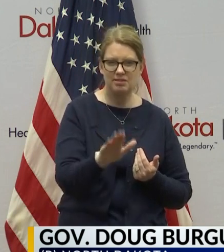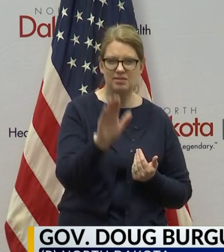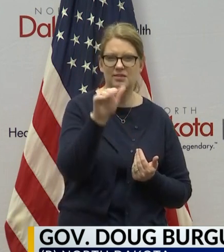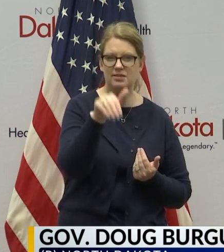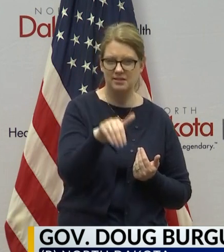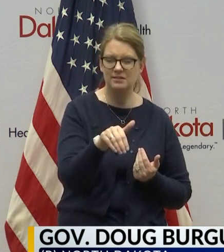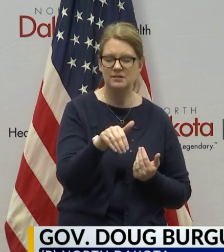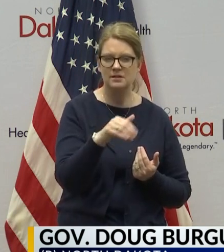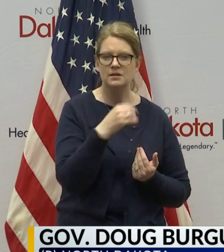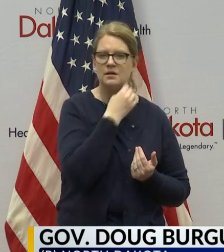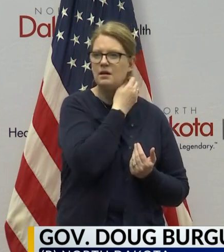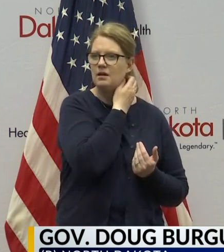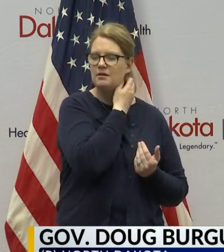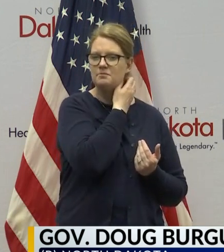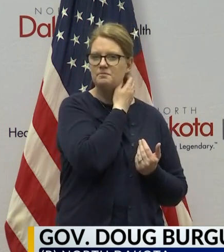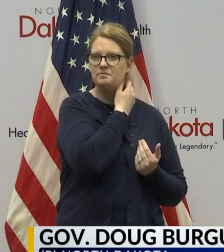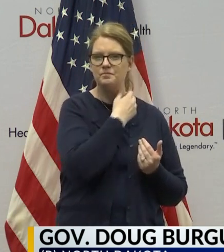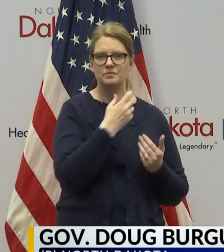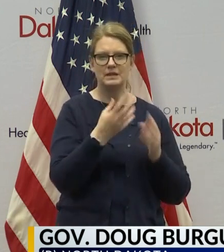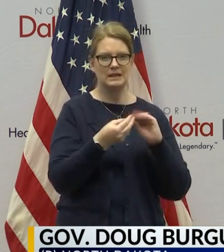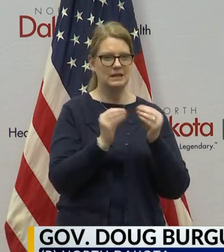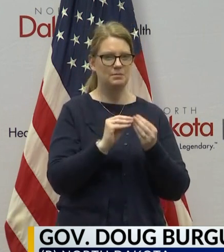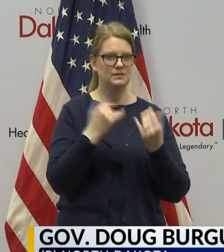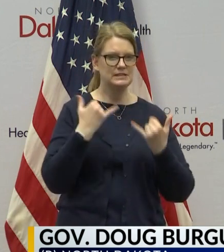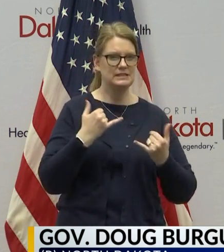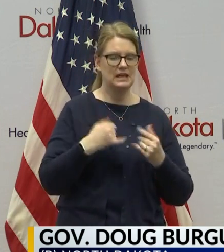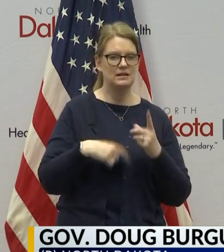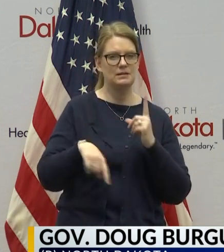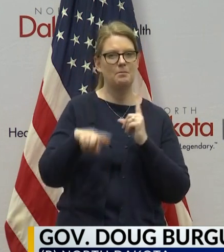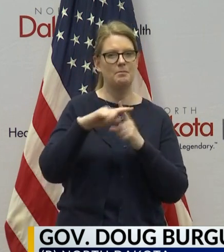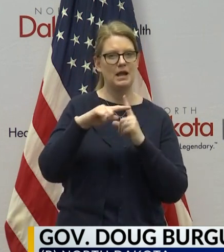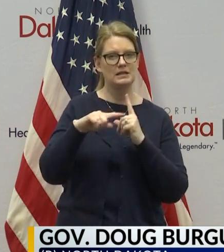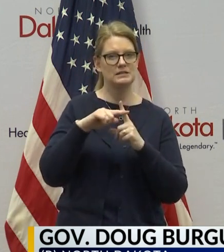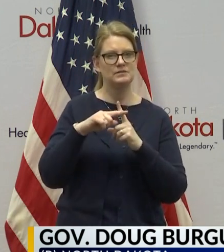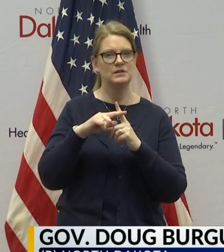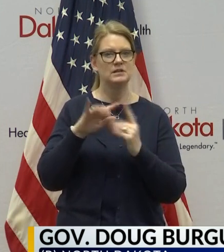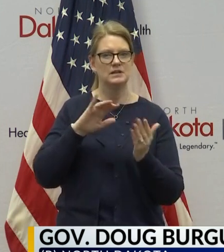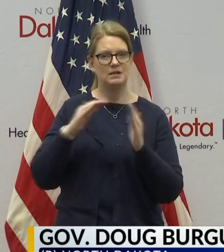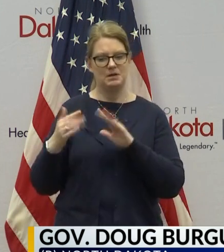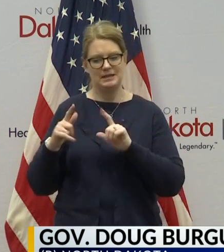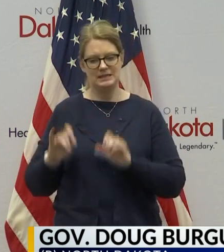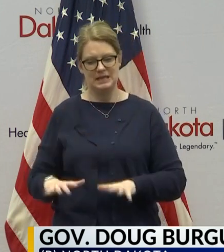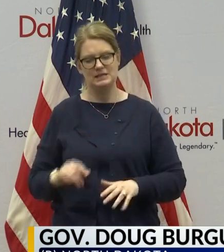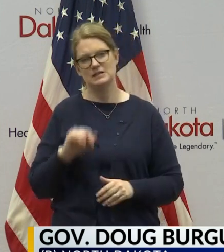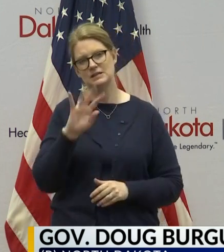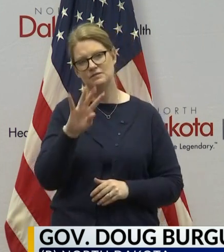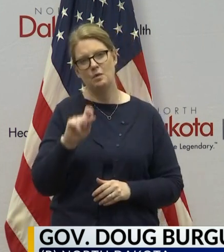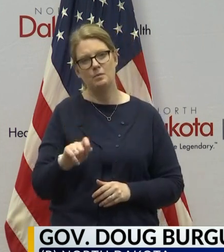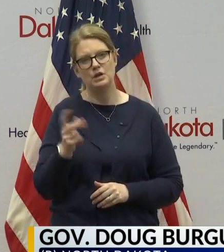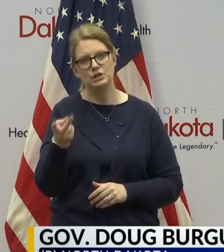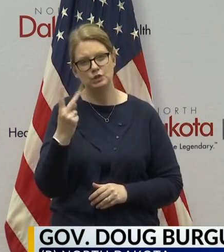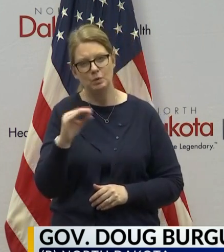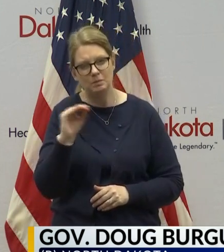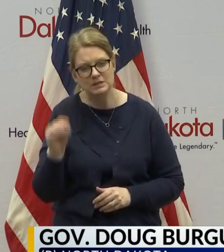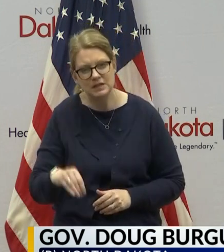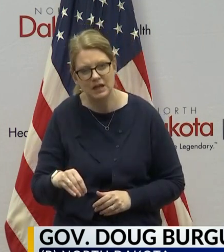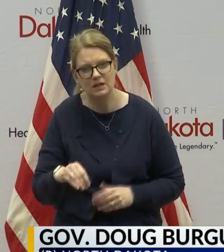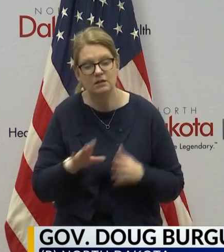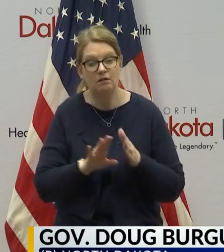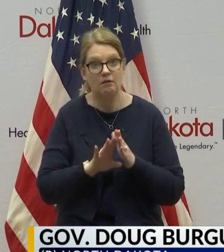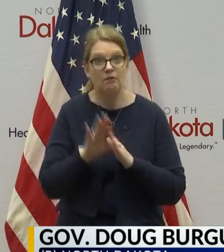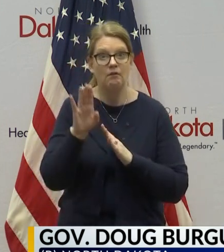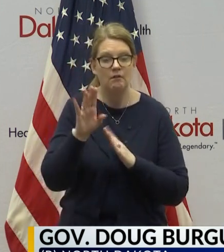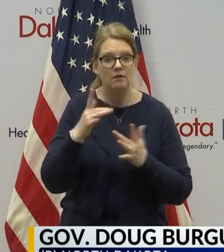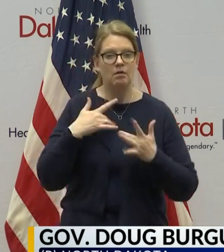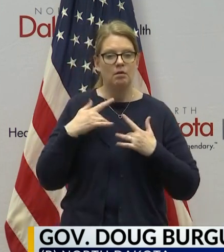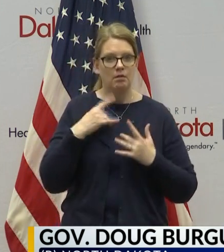if you run the numbers for today, the positives today relative to the test today, it's at 4.2%. It's not a cause of major